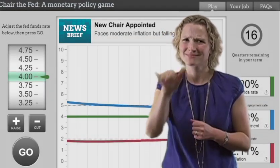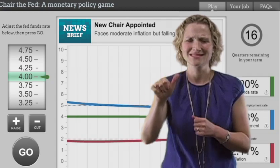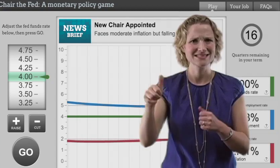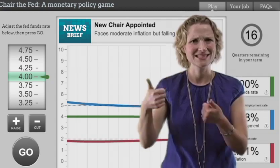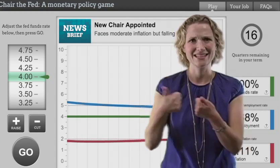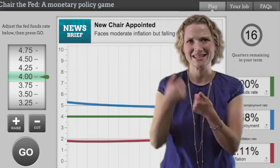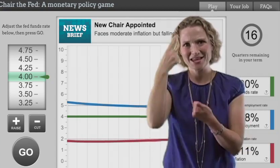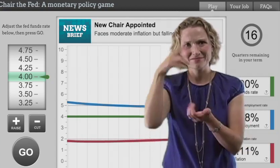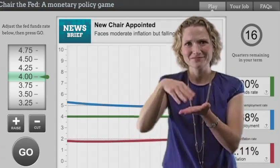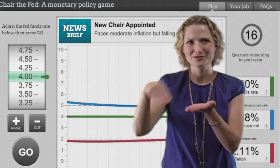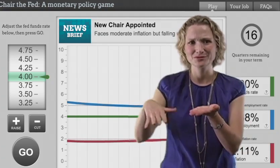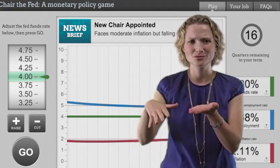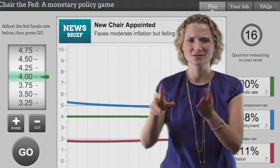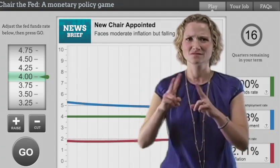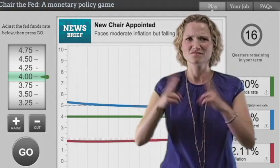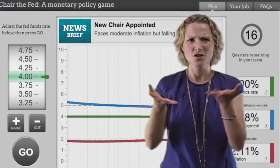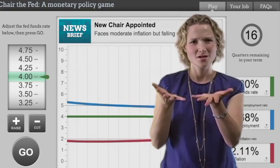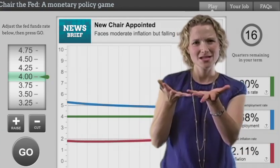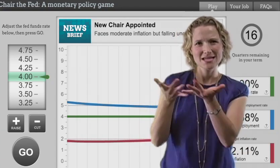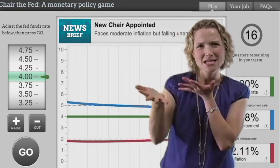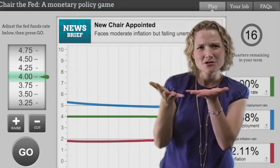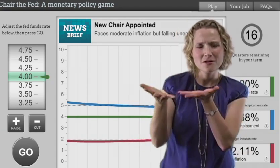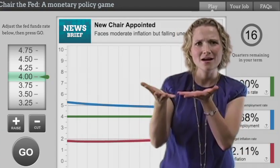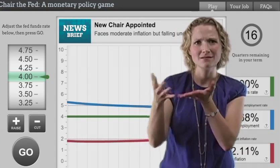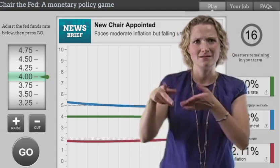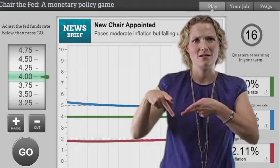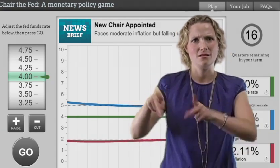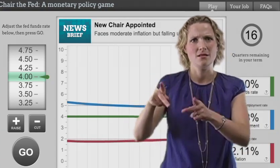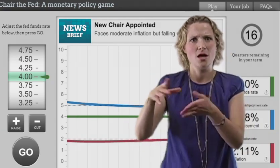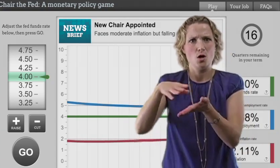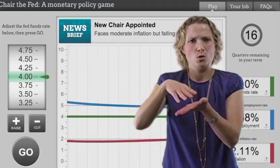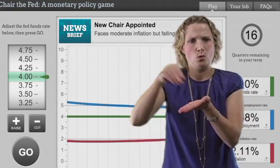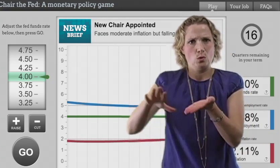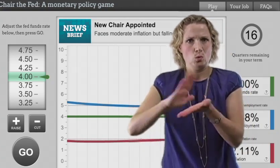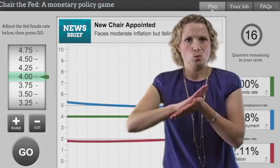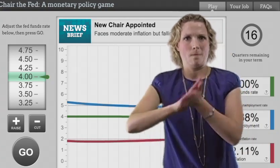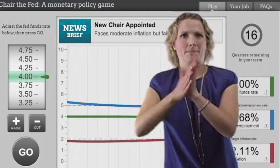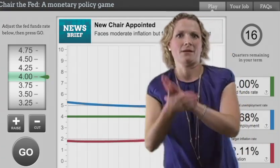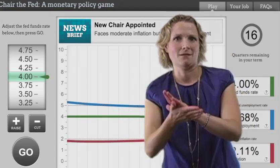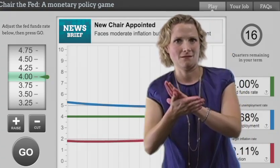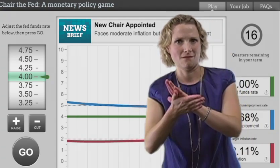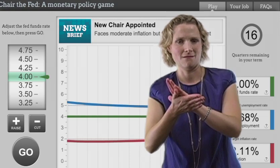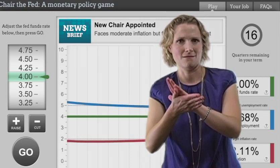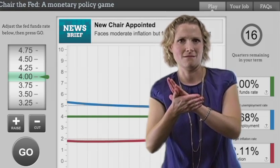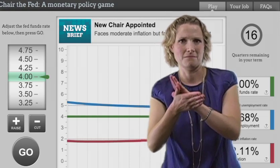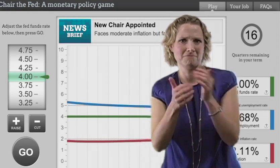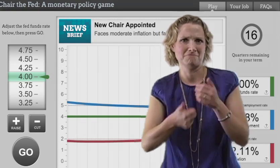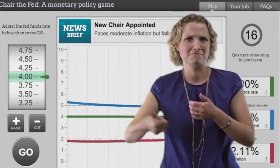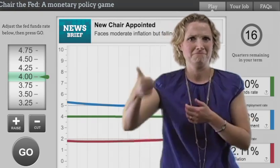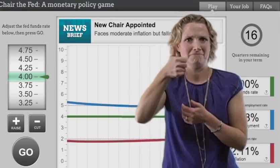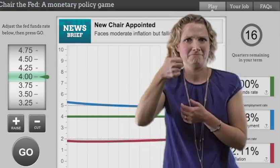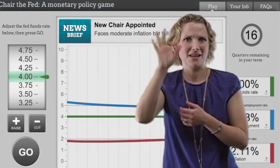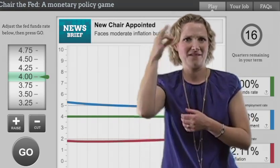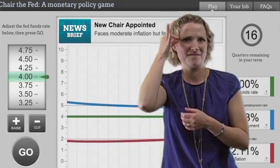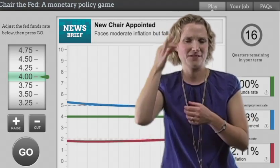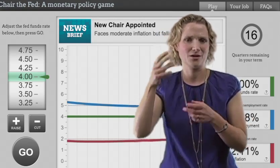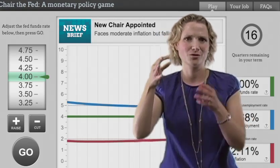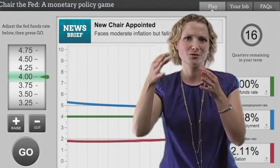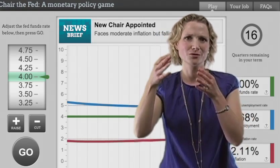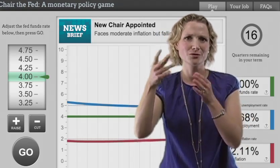I love this game for students. It's very interactive. And it allows students to become the head of the Federal